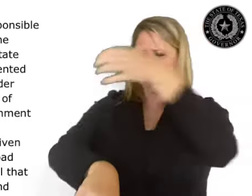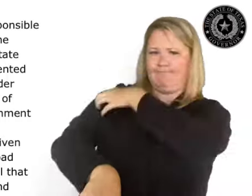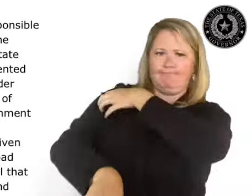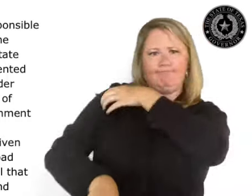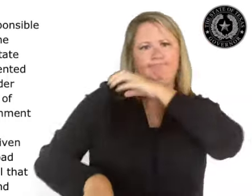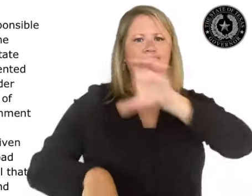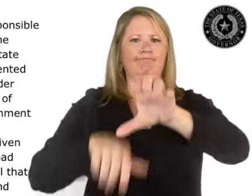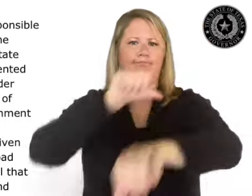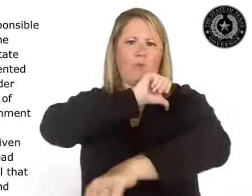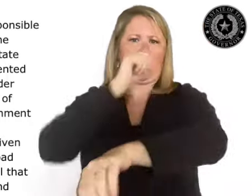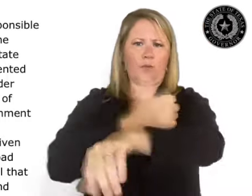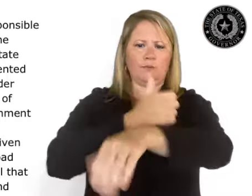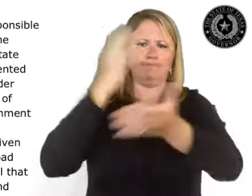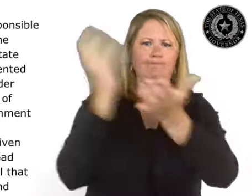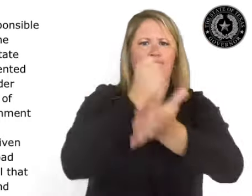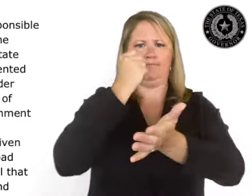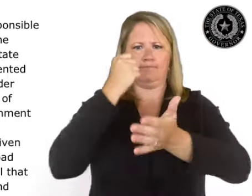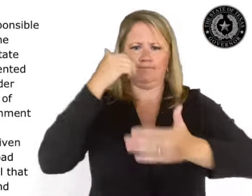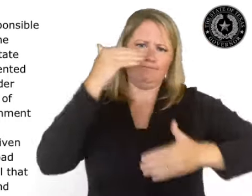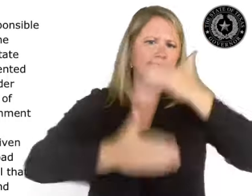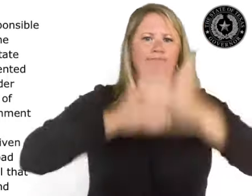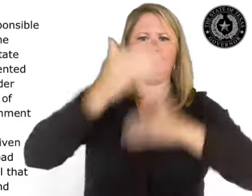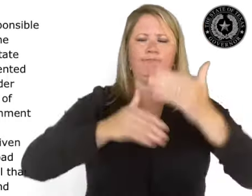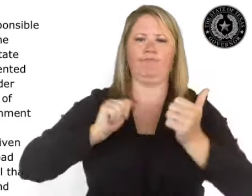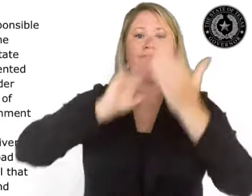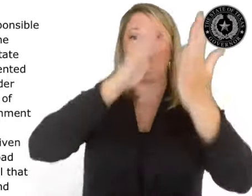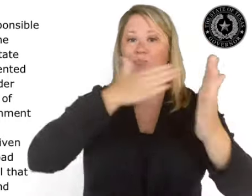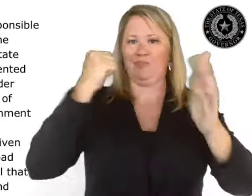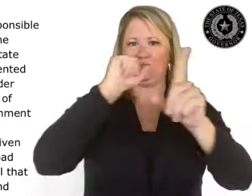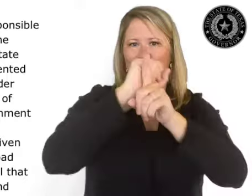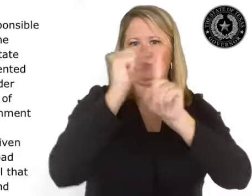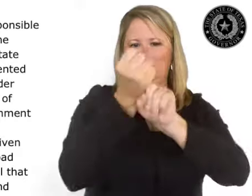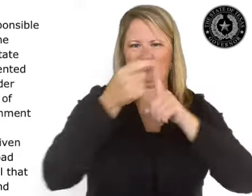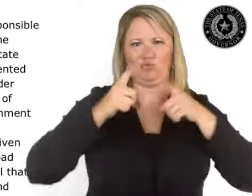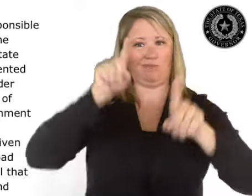authority to fulfill that responsibility, and